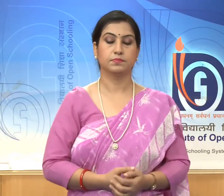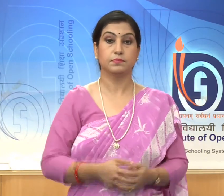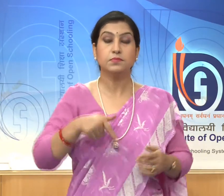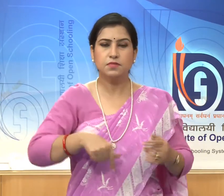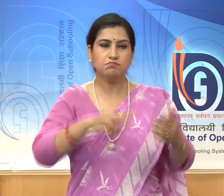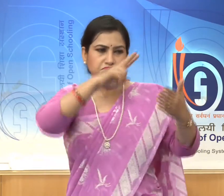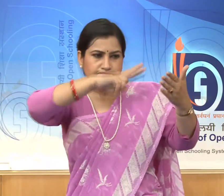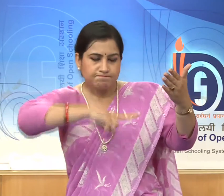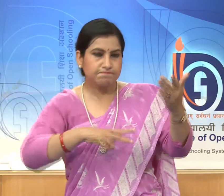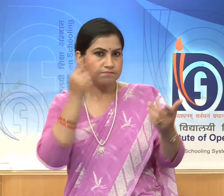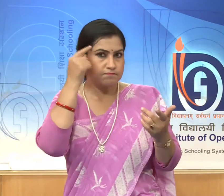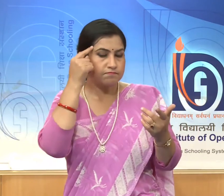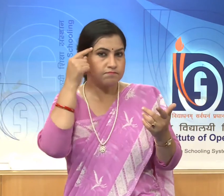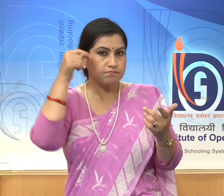this lesson.